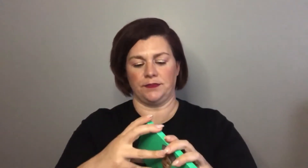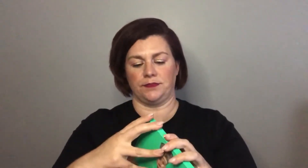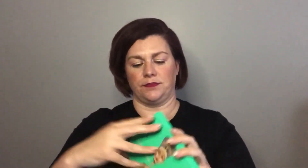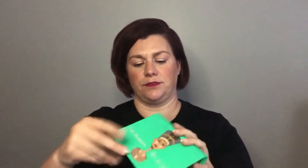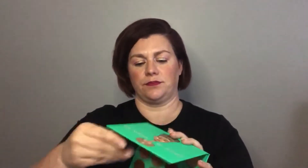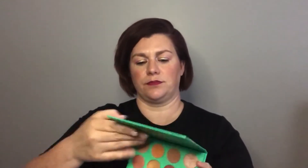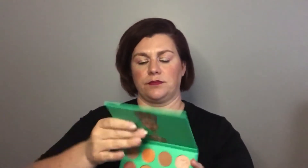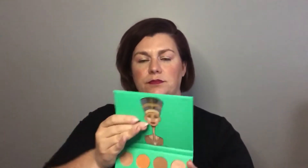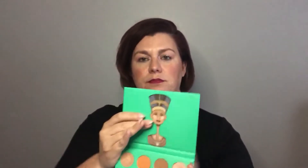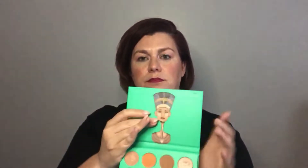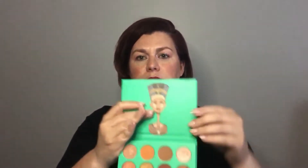single one of them